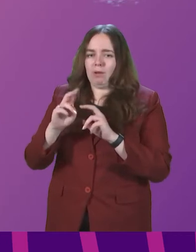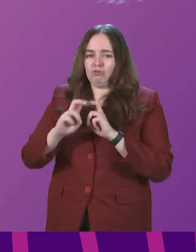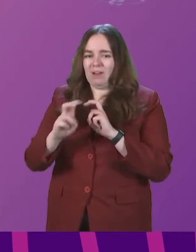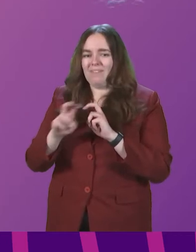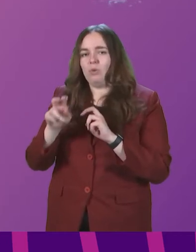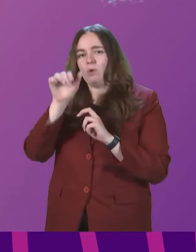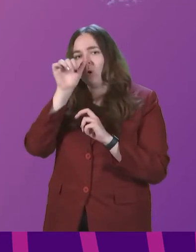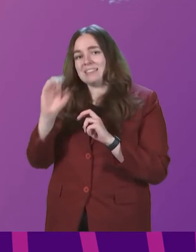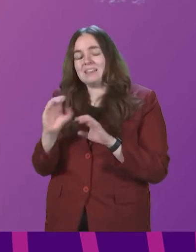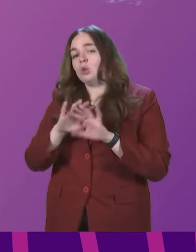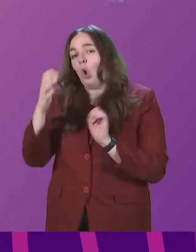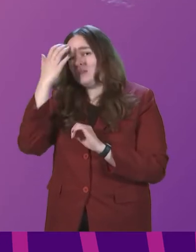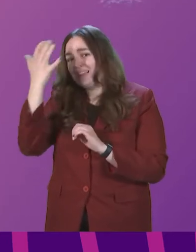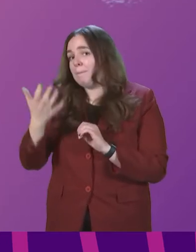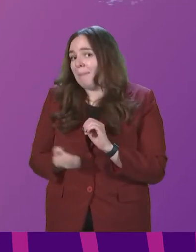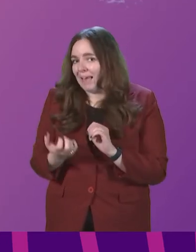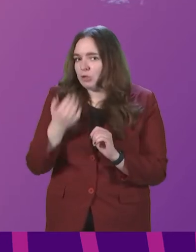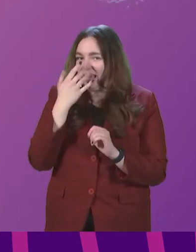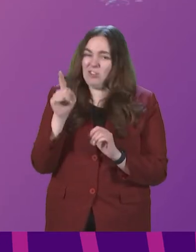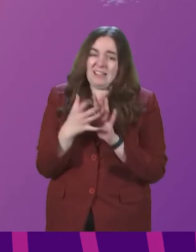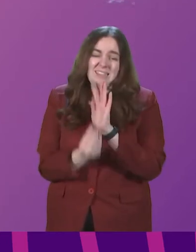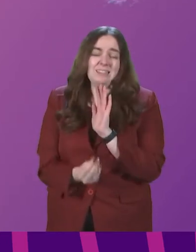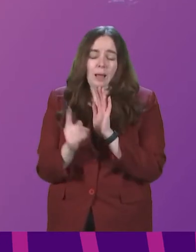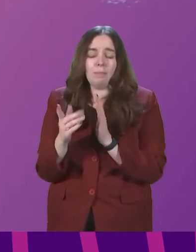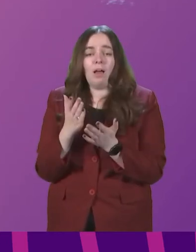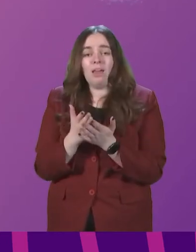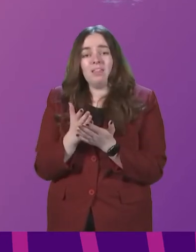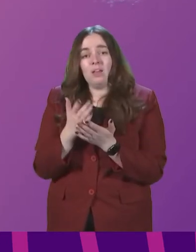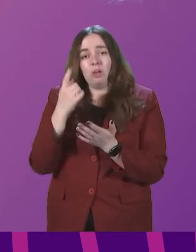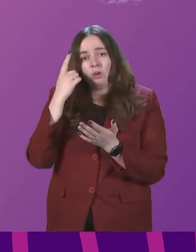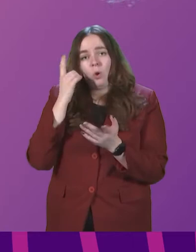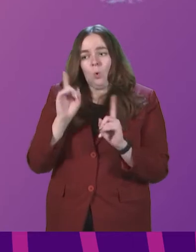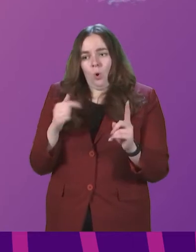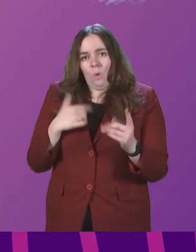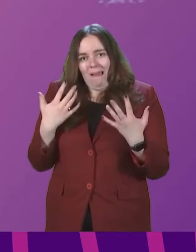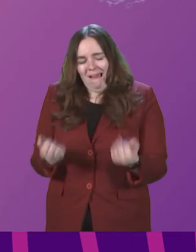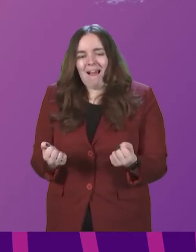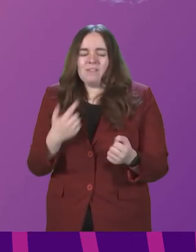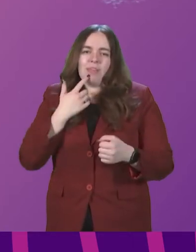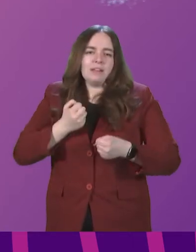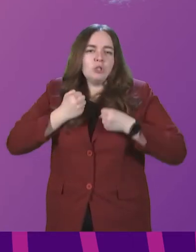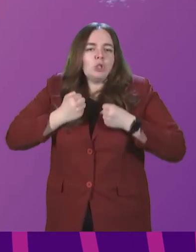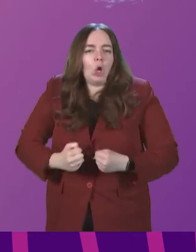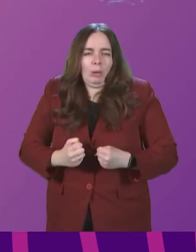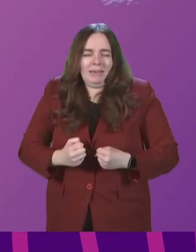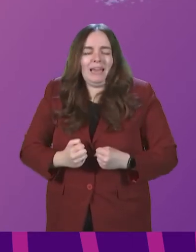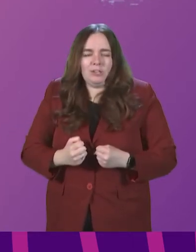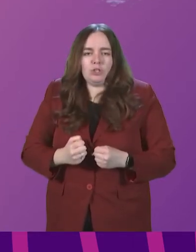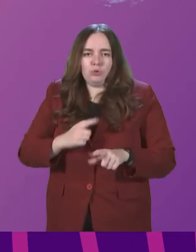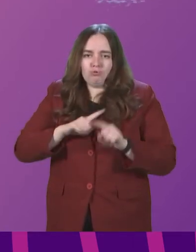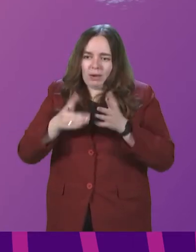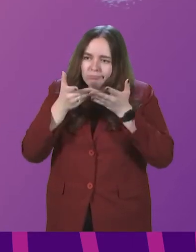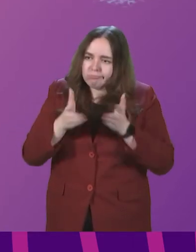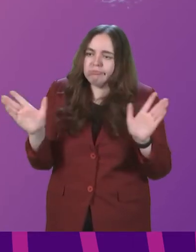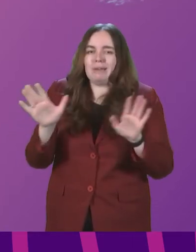not state pension age would be an example. I I think essentially what we have here is a determination to expand